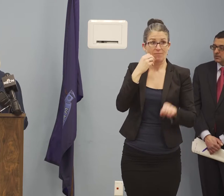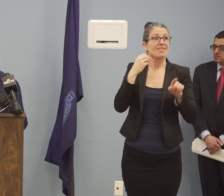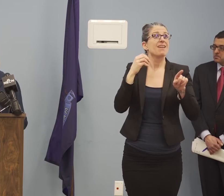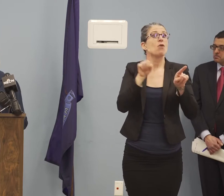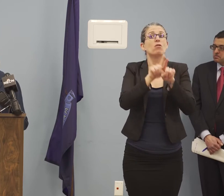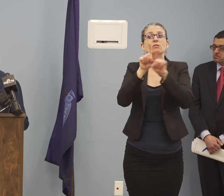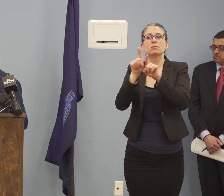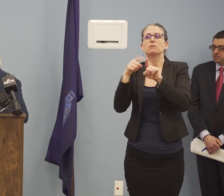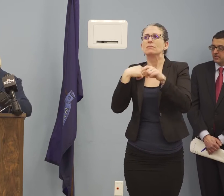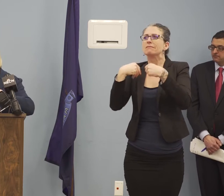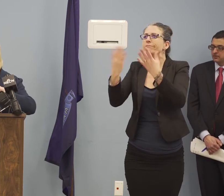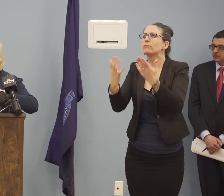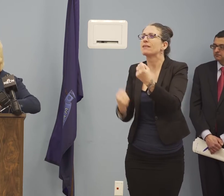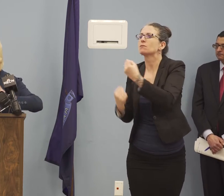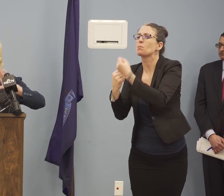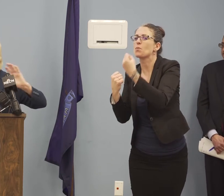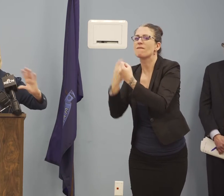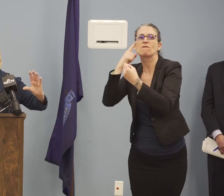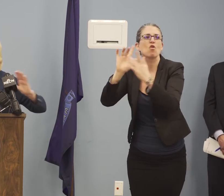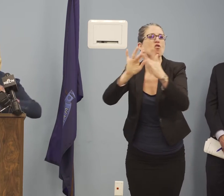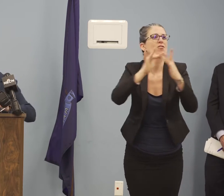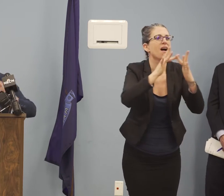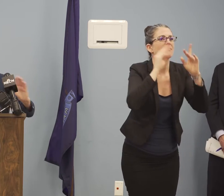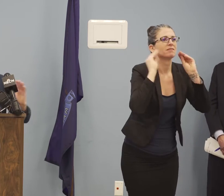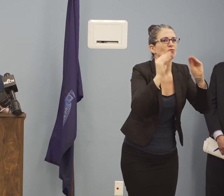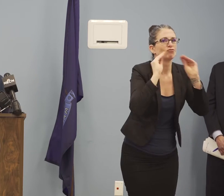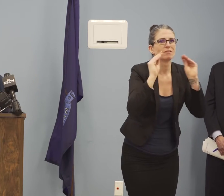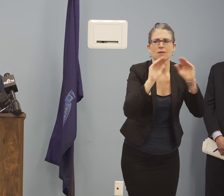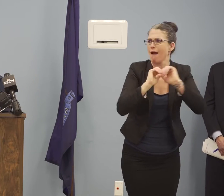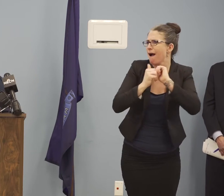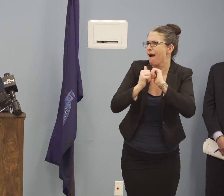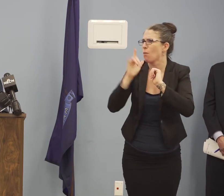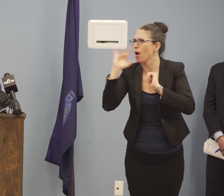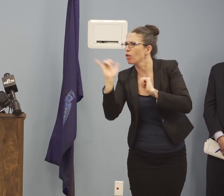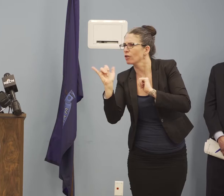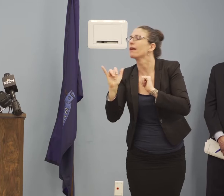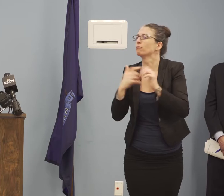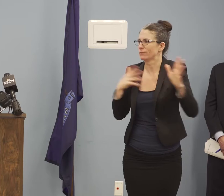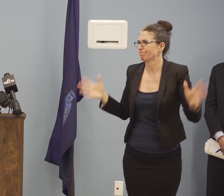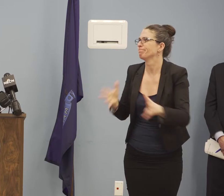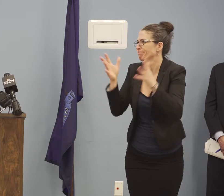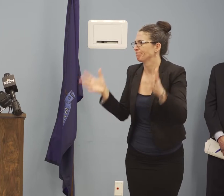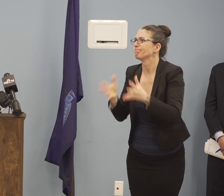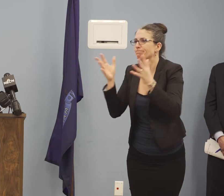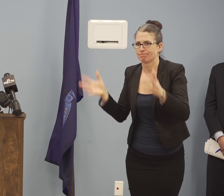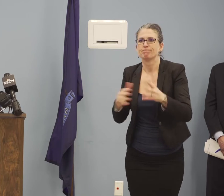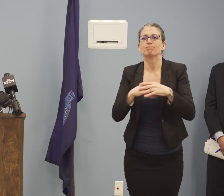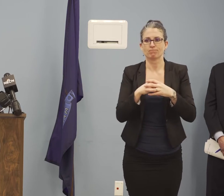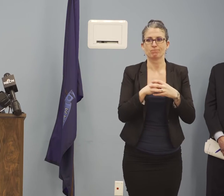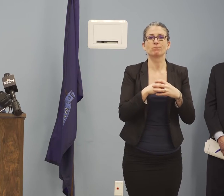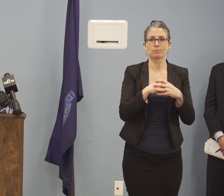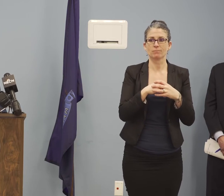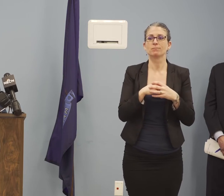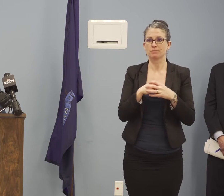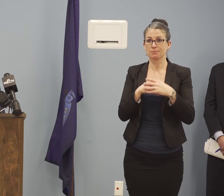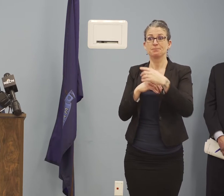some schools, along with the backpacks or food supplements, the food